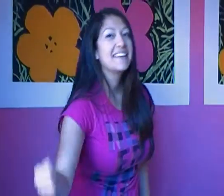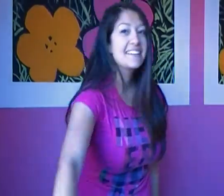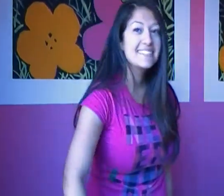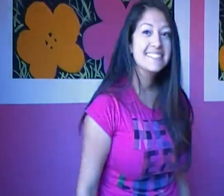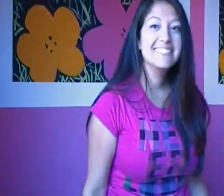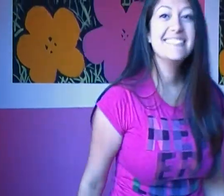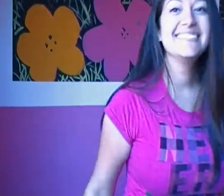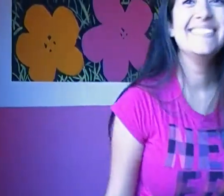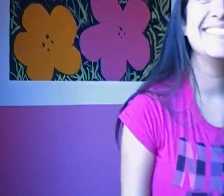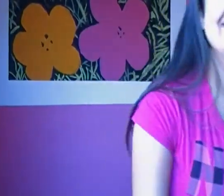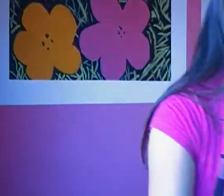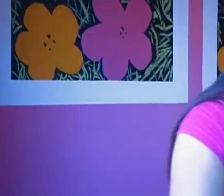world.